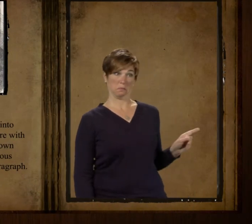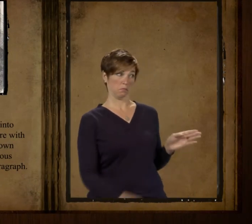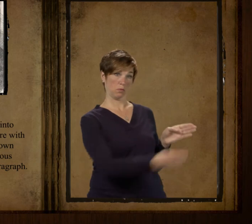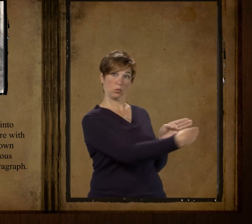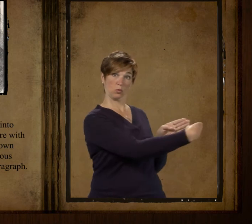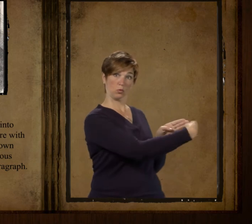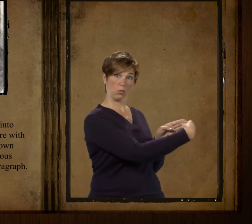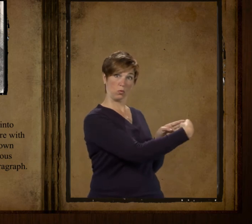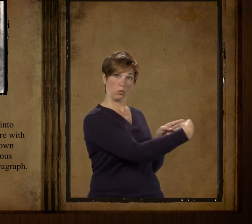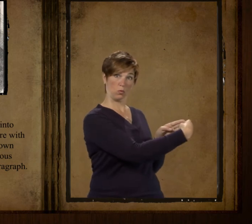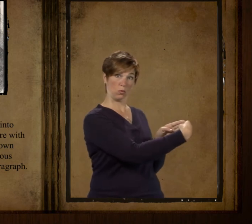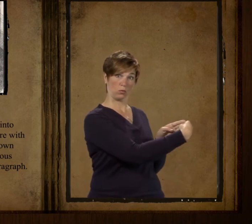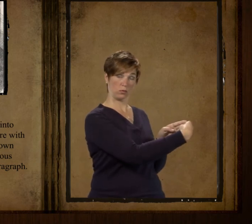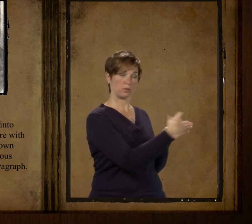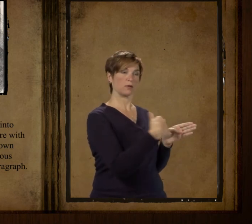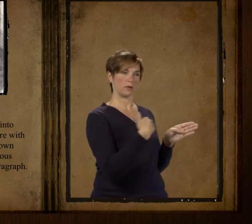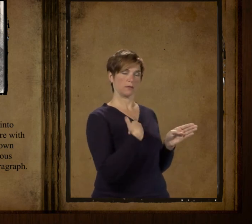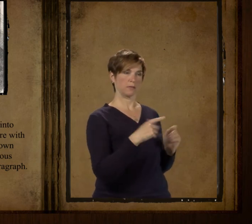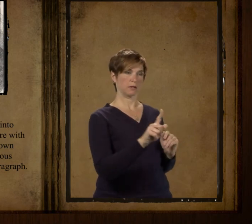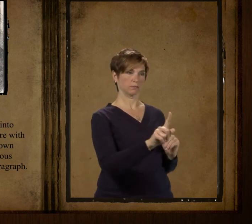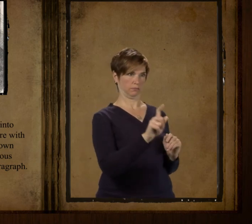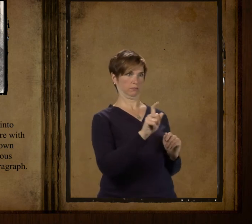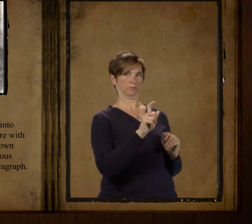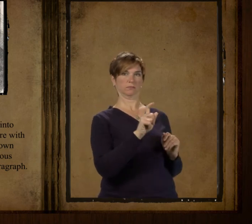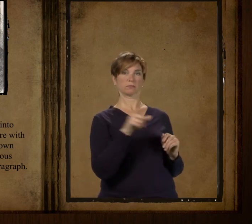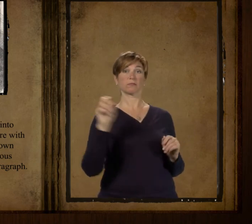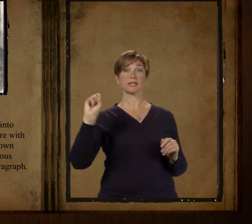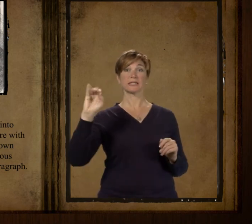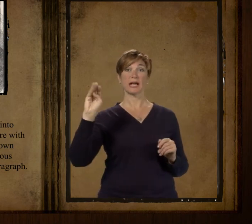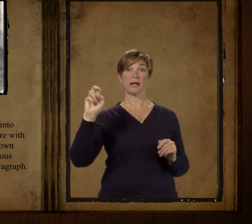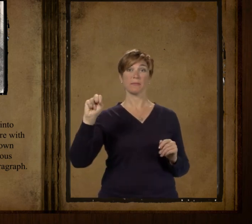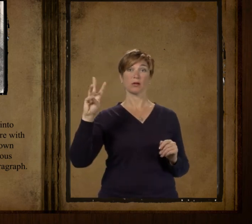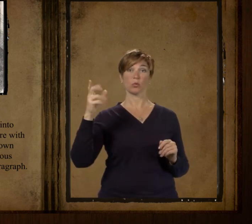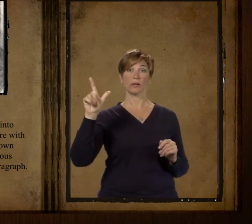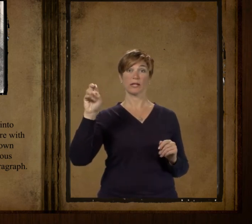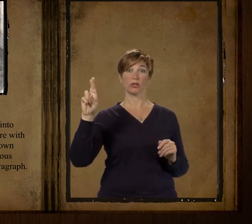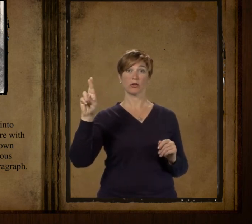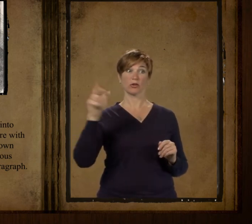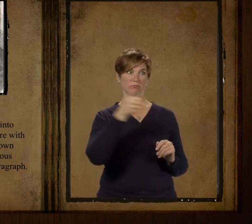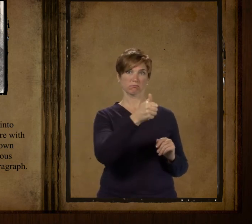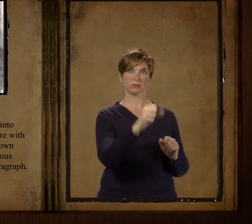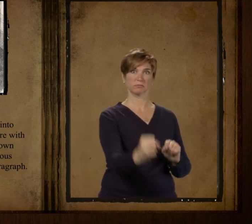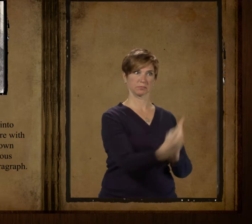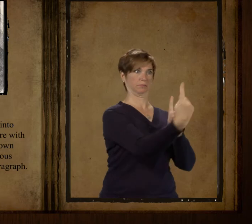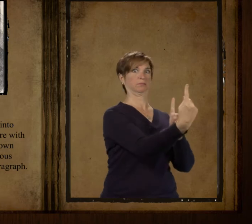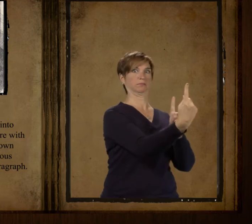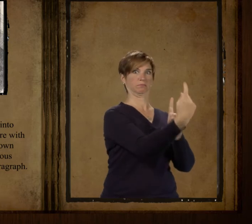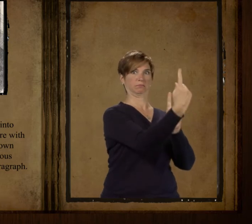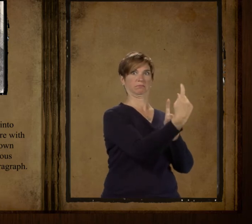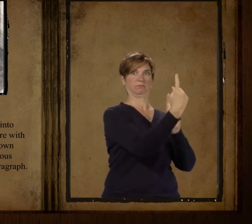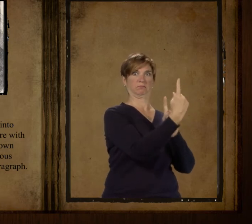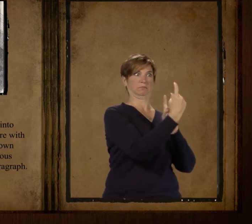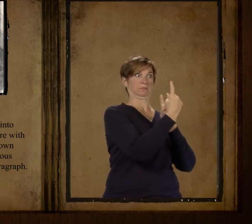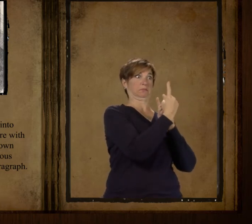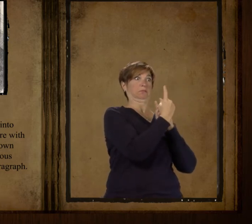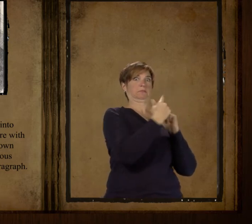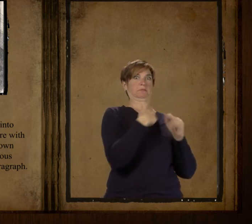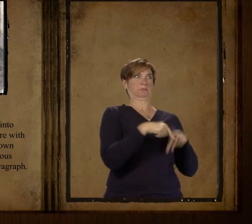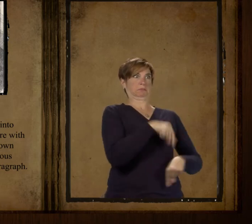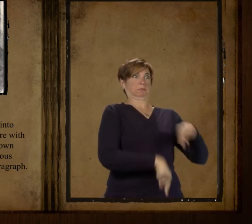Simon Wheeler backed me into a corner and blockaded me there with his chair and